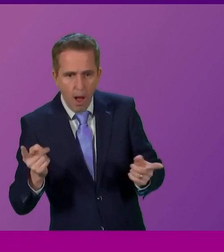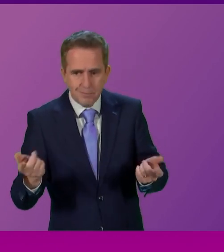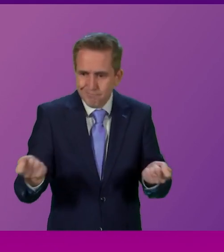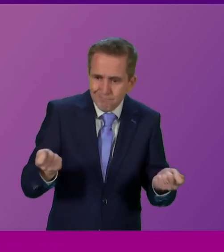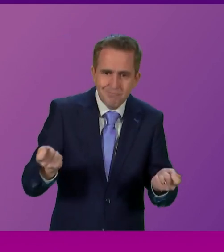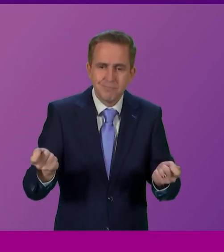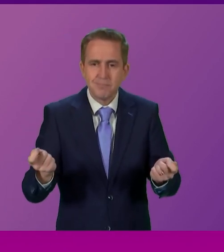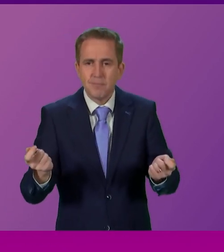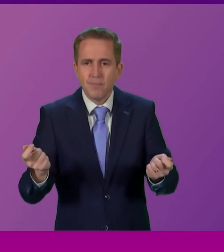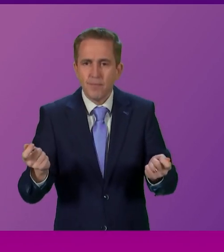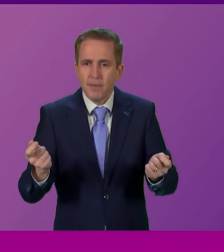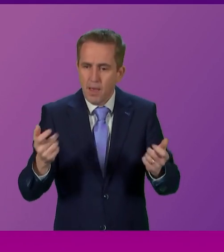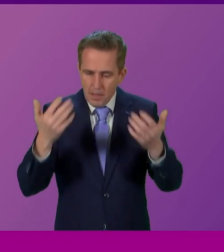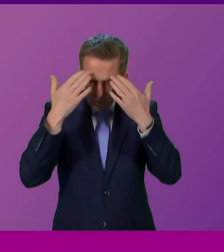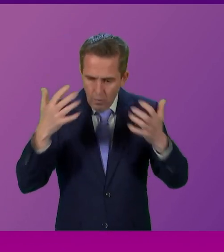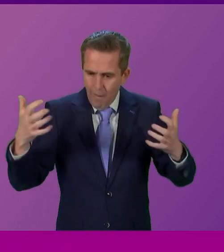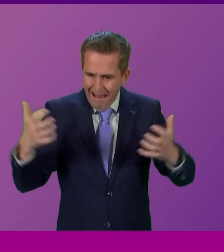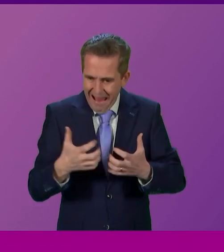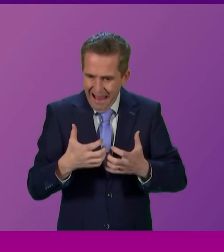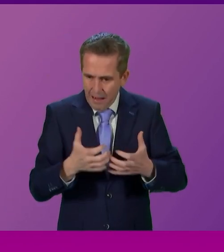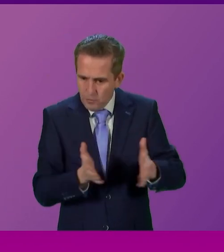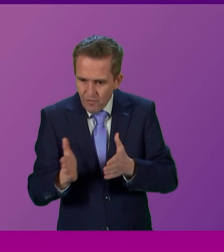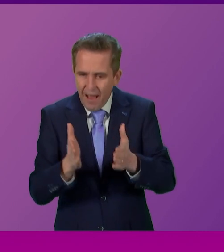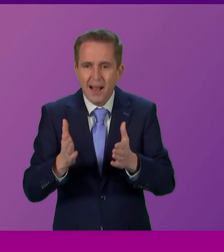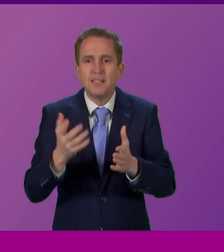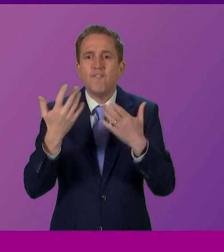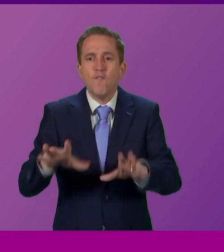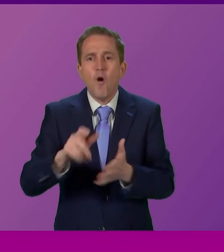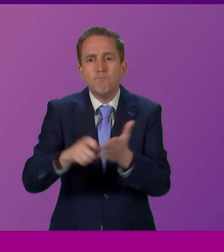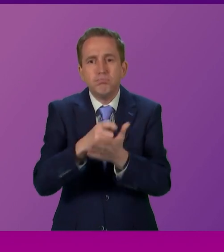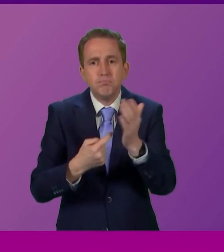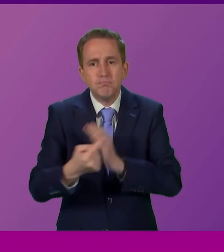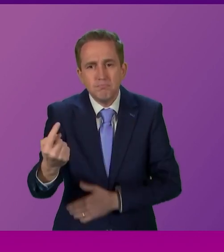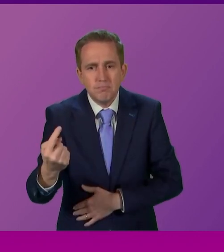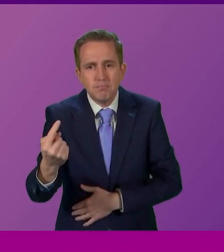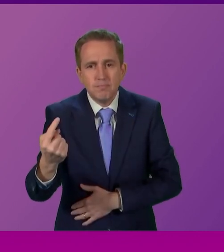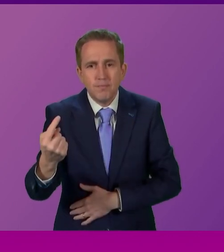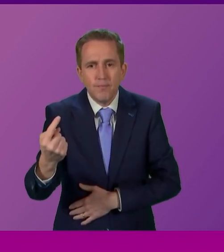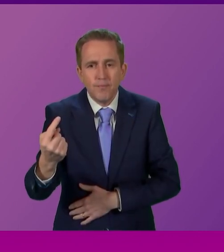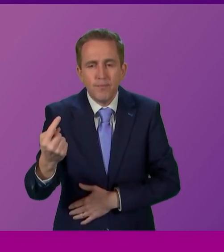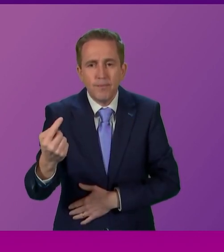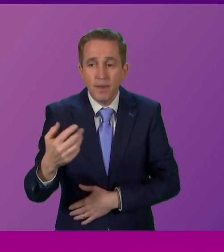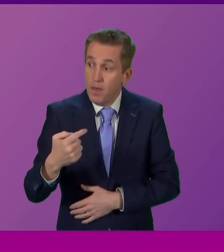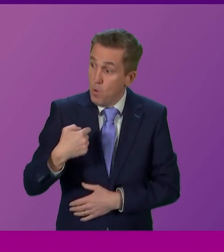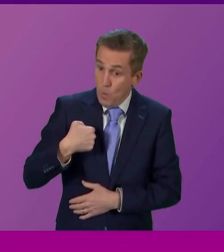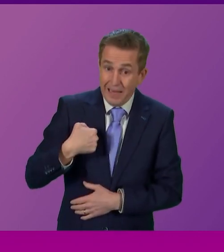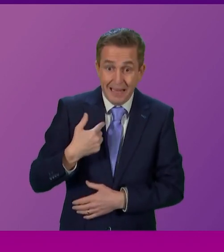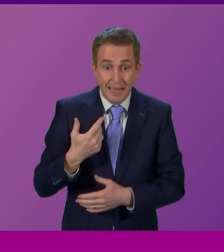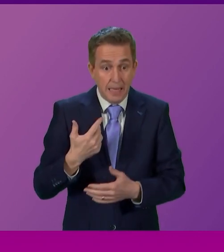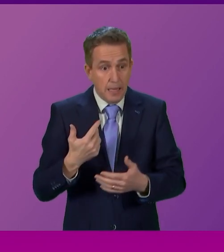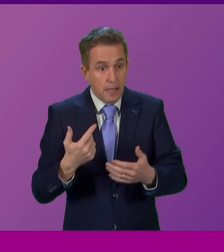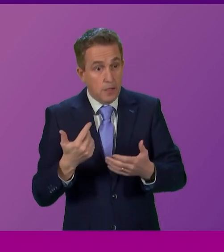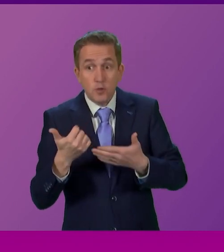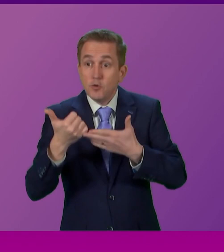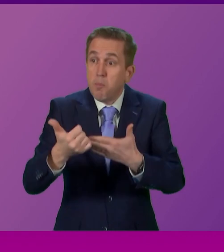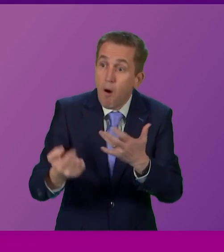route to independence is for the Scottish people. At the same time, as we rightly support the independence of other